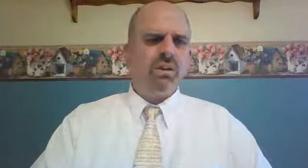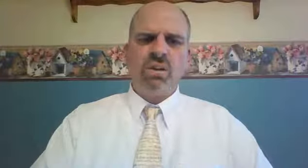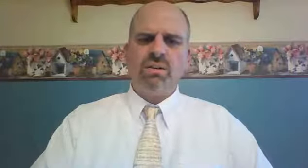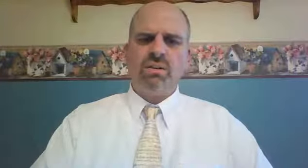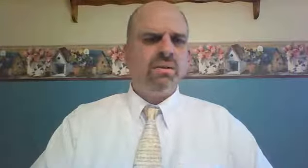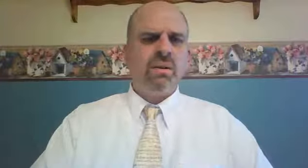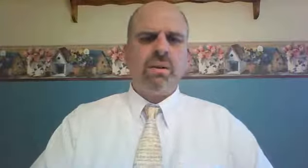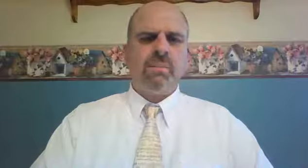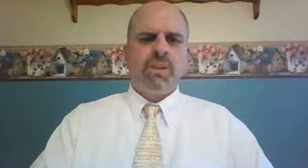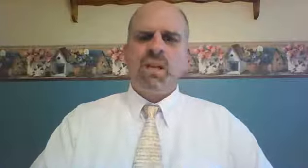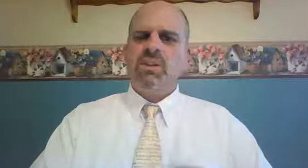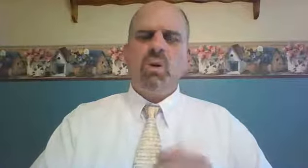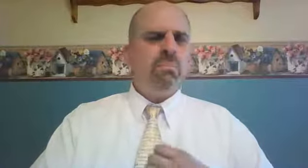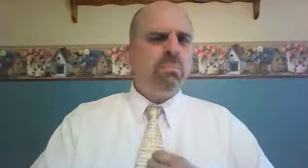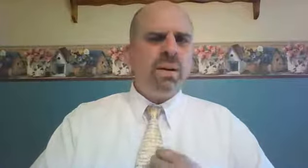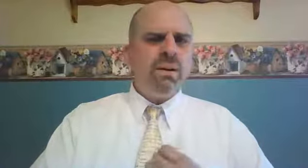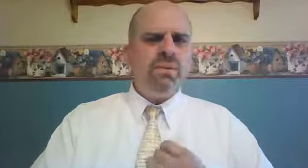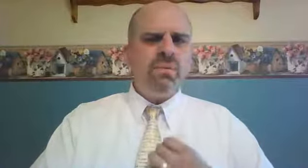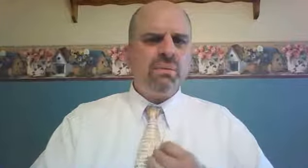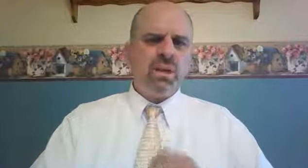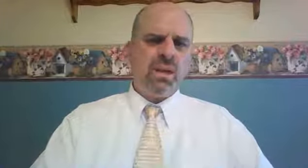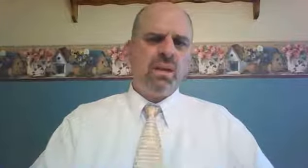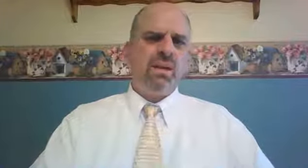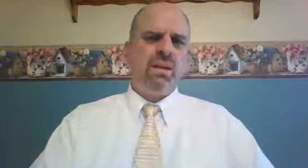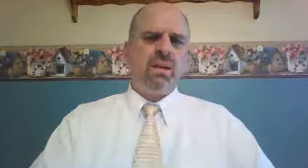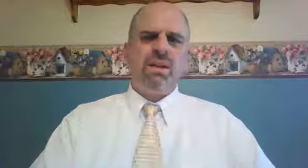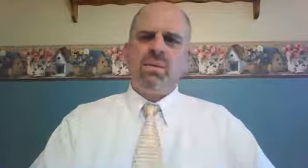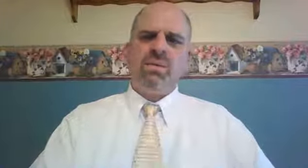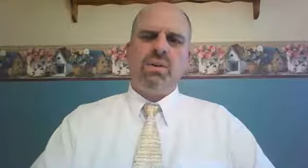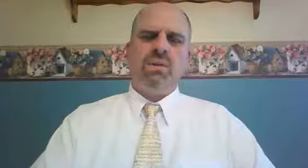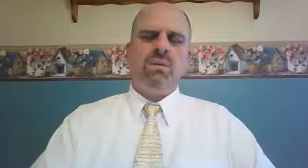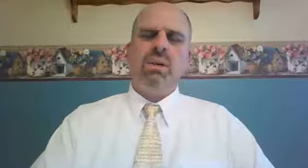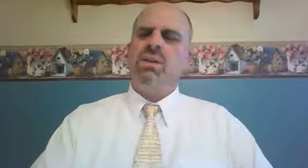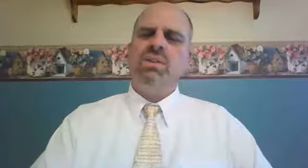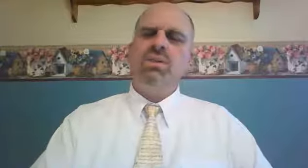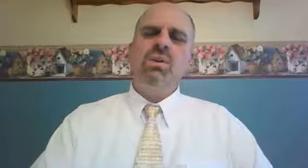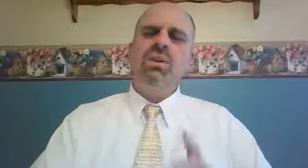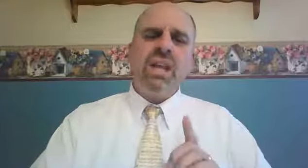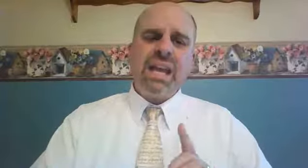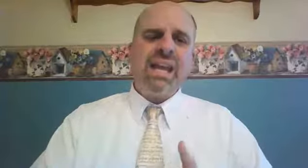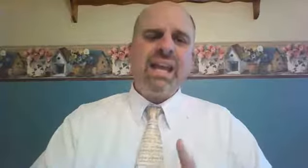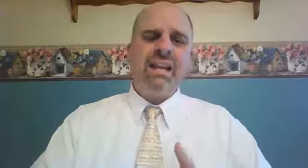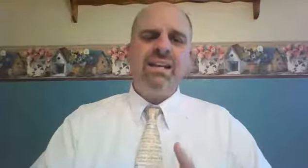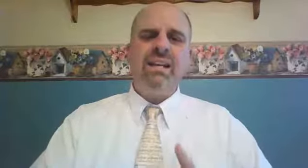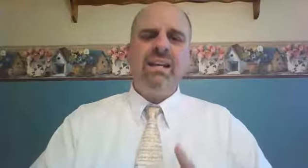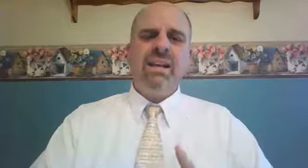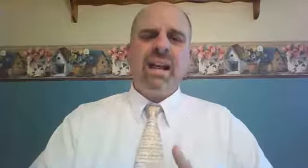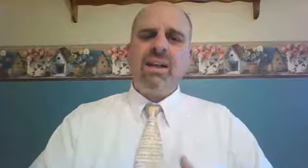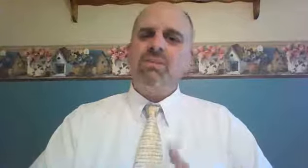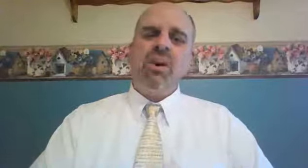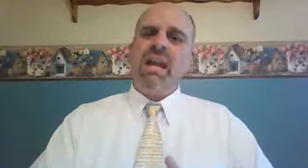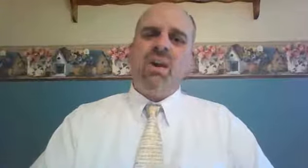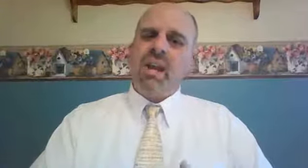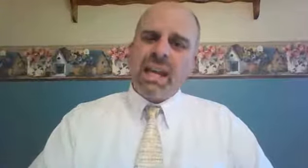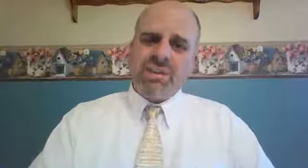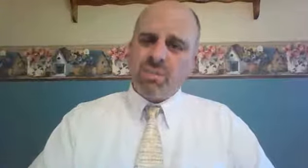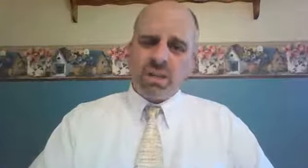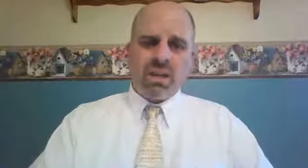my daughters, it's more bitter for me than for you, because the Lord's hand has gone out against me.